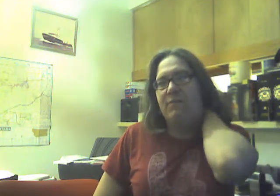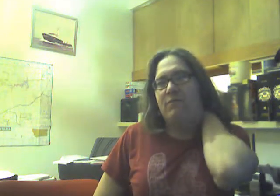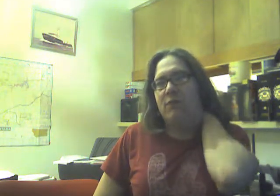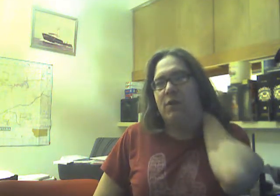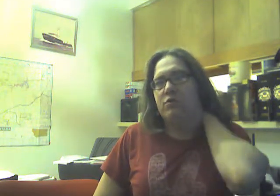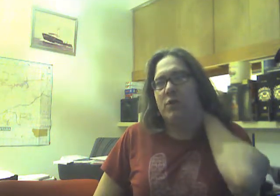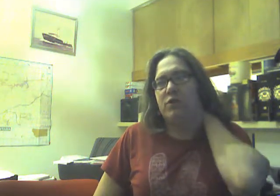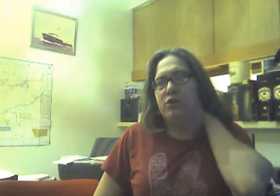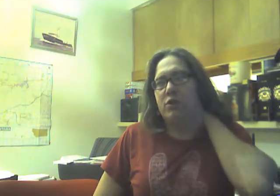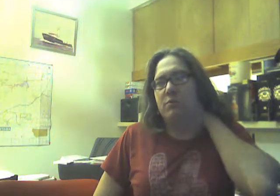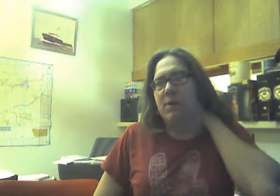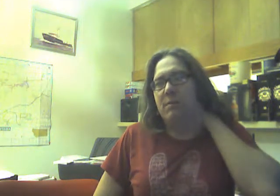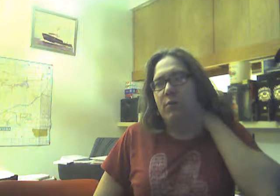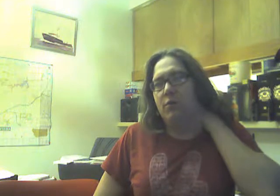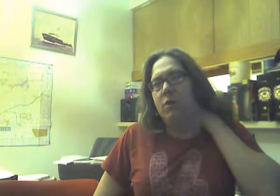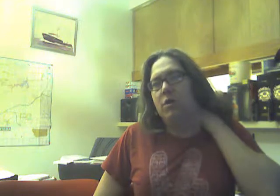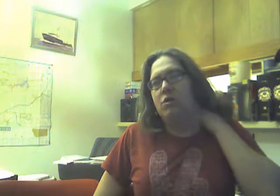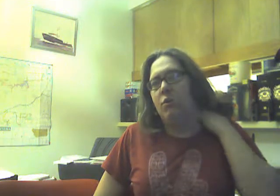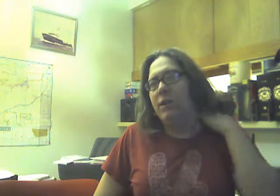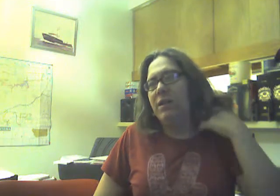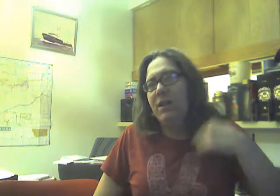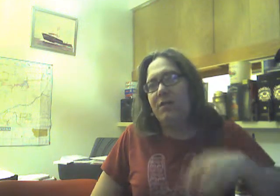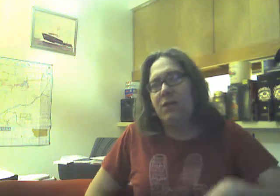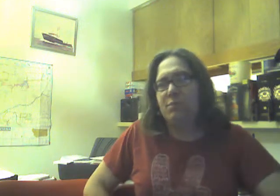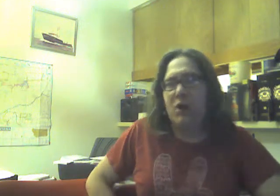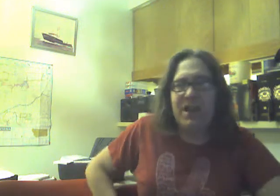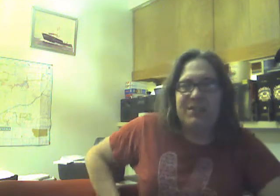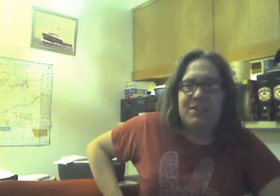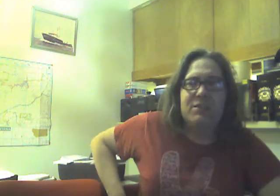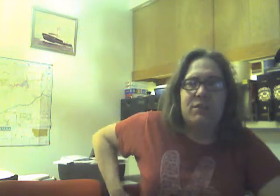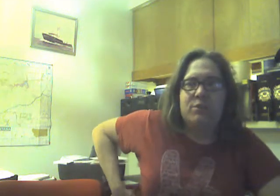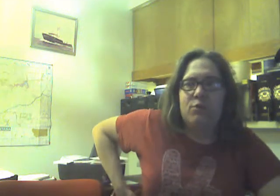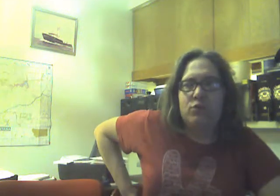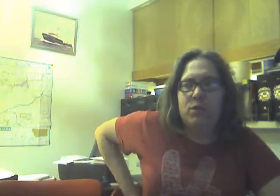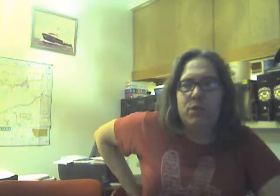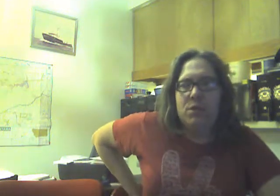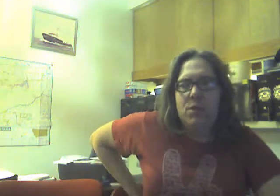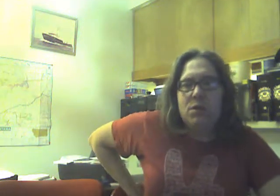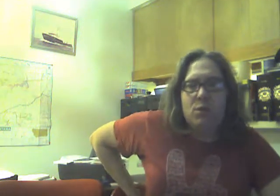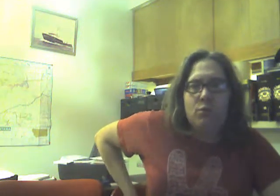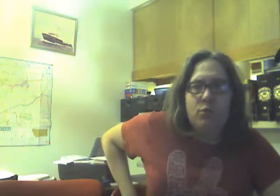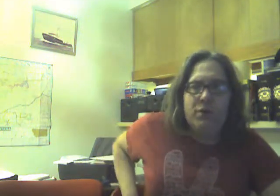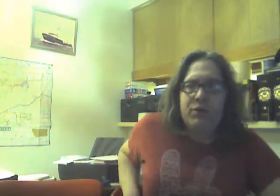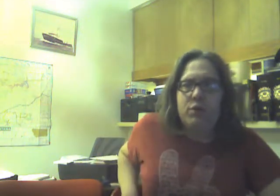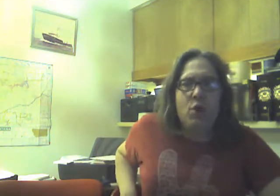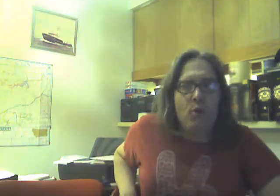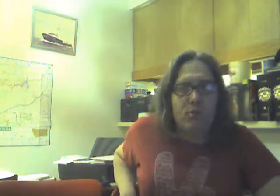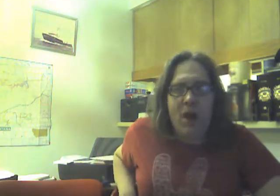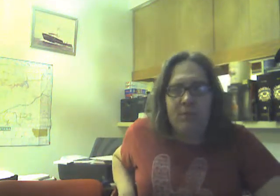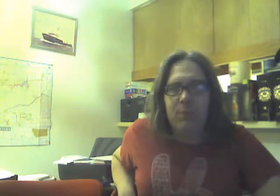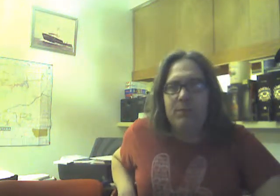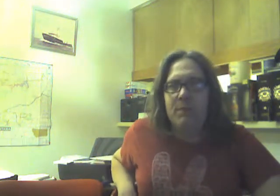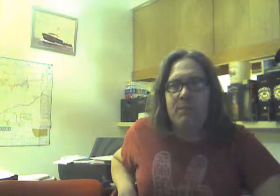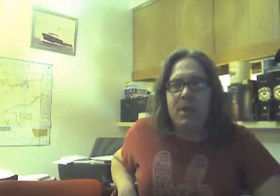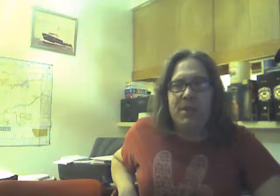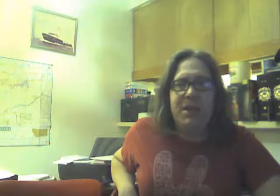for other transgender people so we can get this process done smoothly with no problem. The Medicare